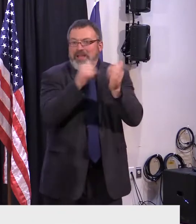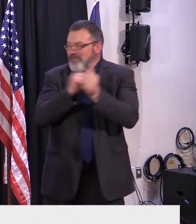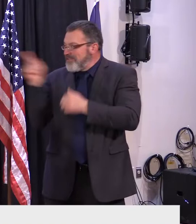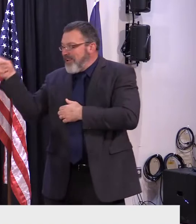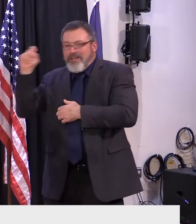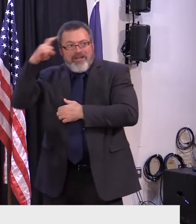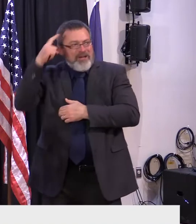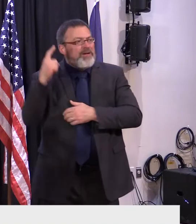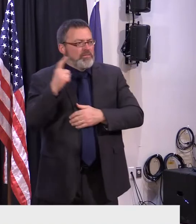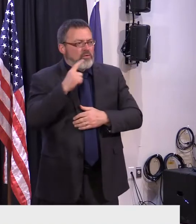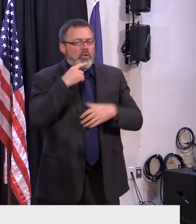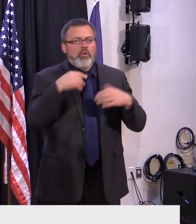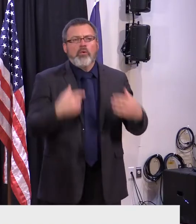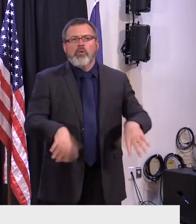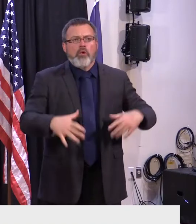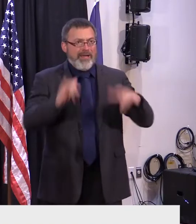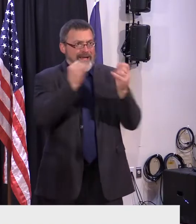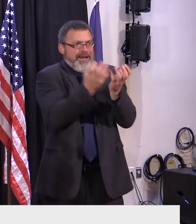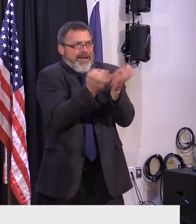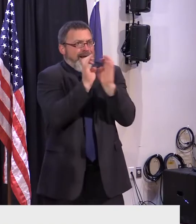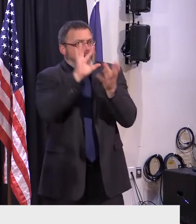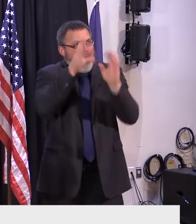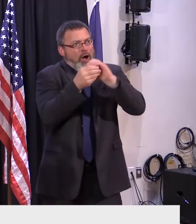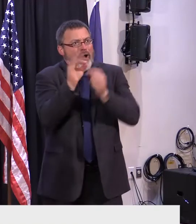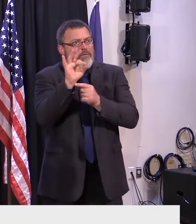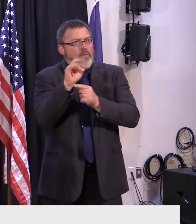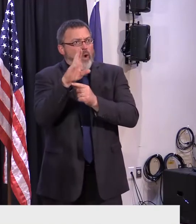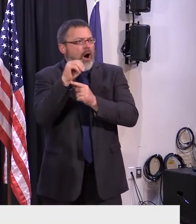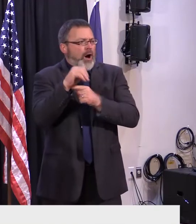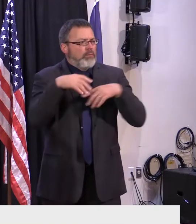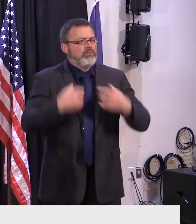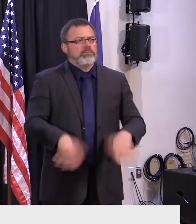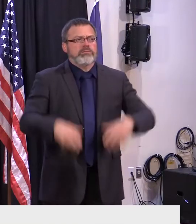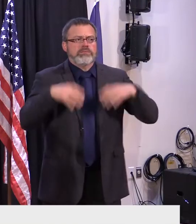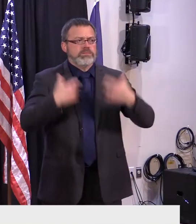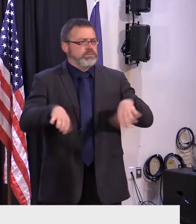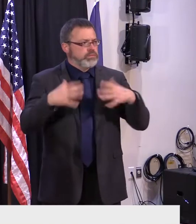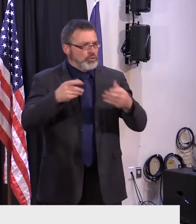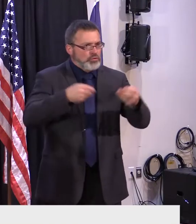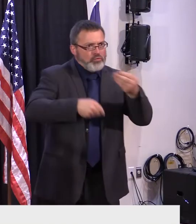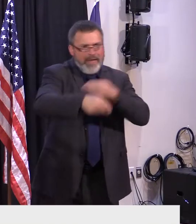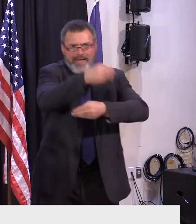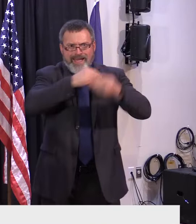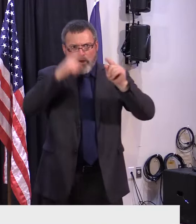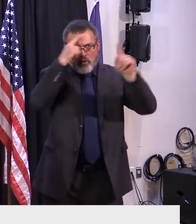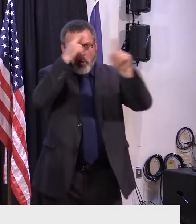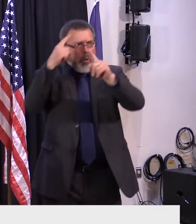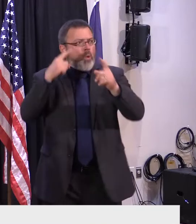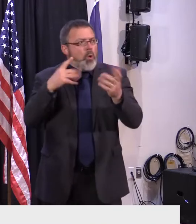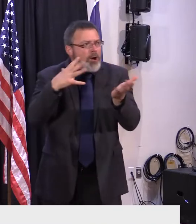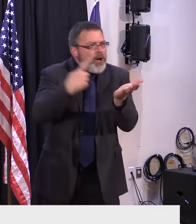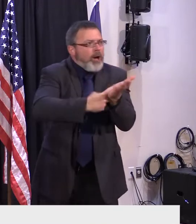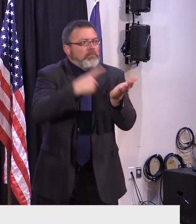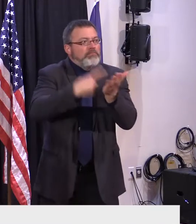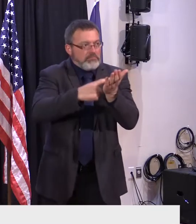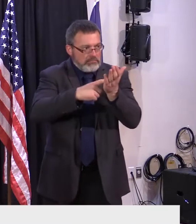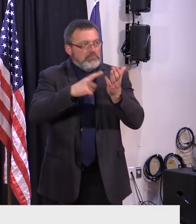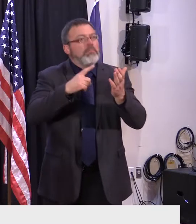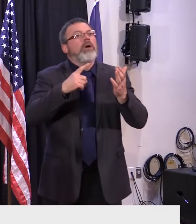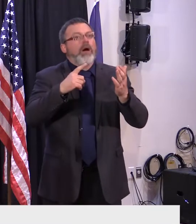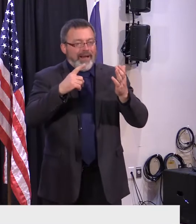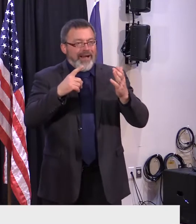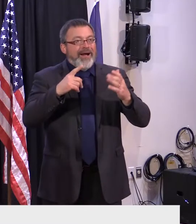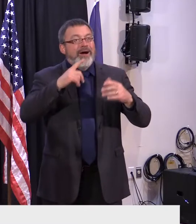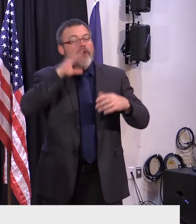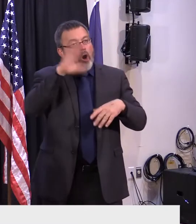operated by Aero-Montreal, and the concurrent trade mission served as a great opportunity to finally connect with Canadian